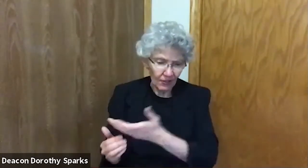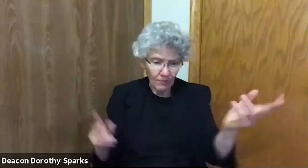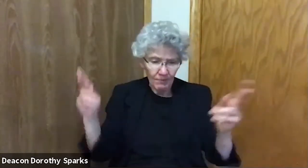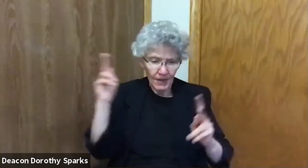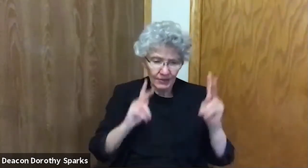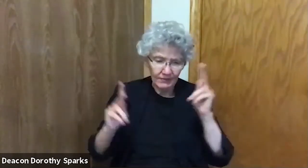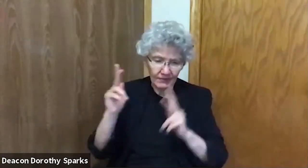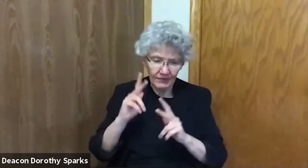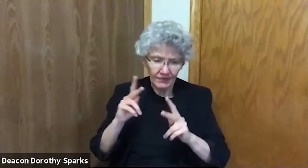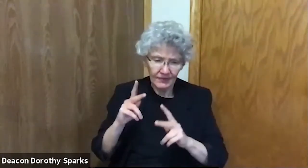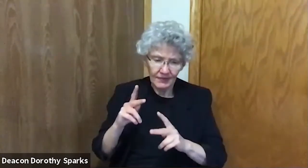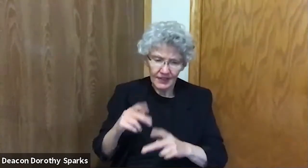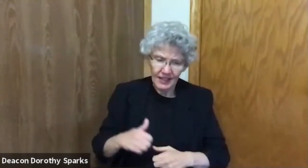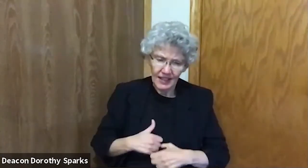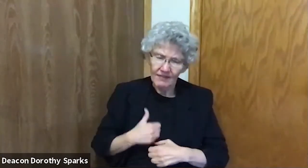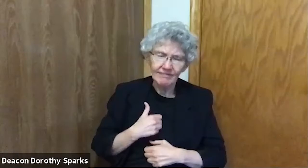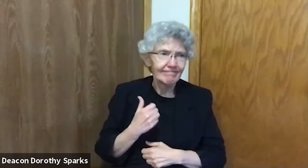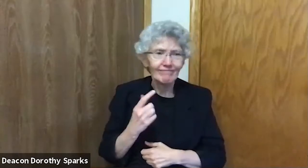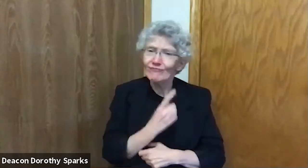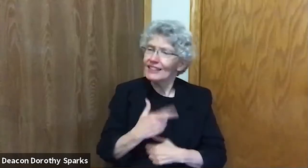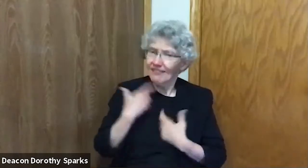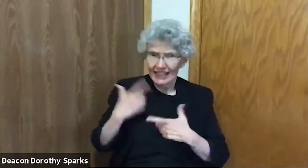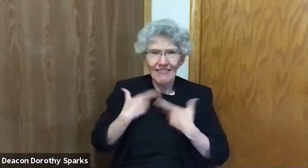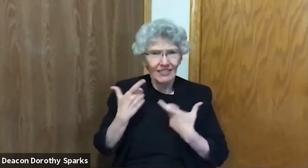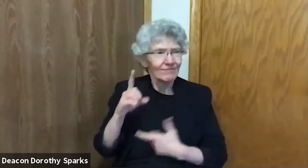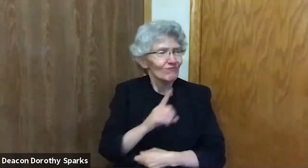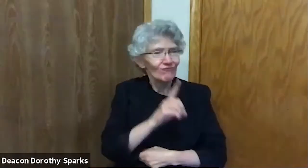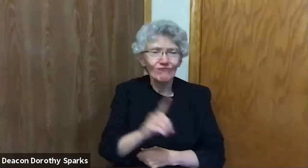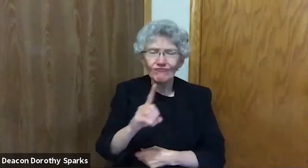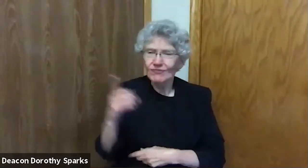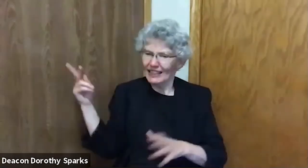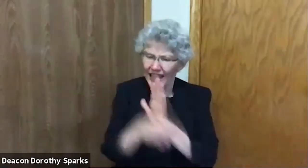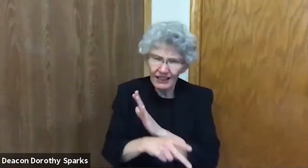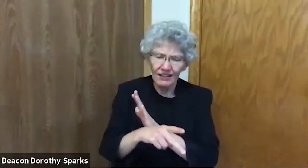for those whose lives have been stolen